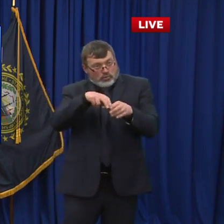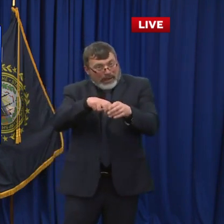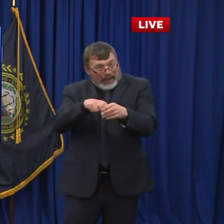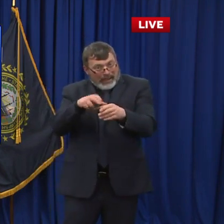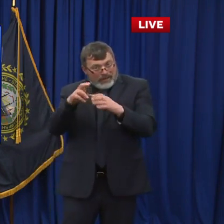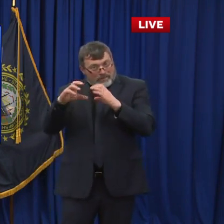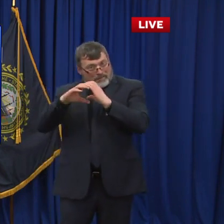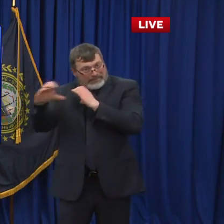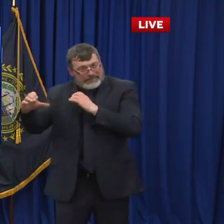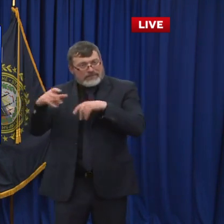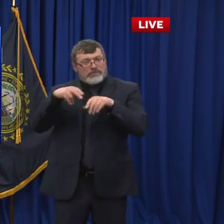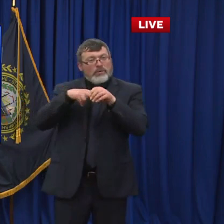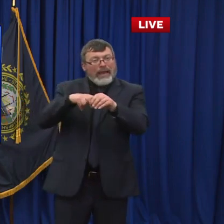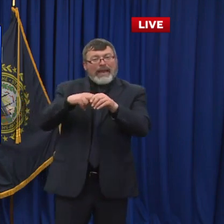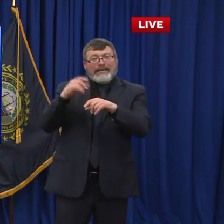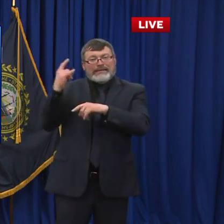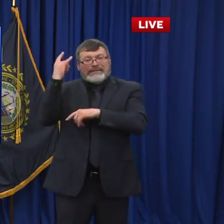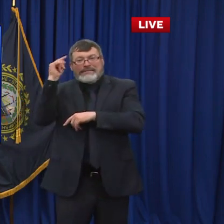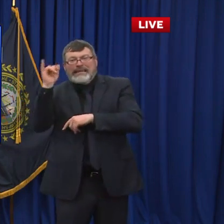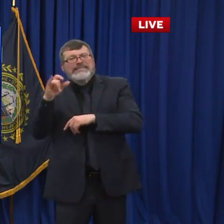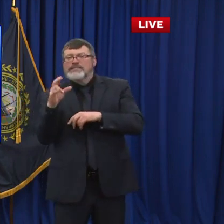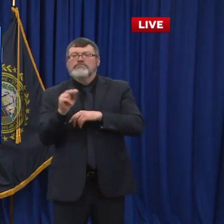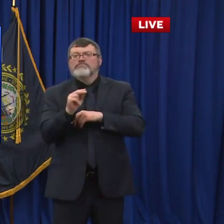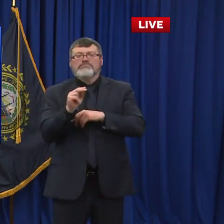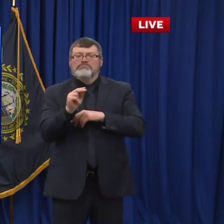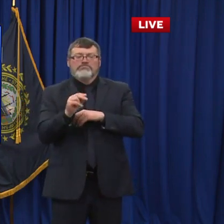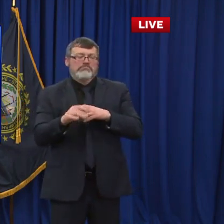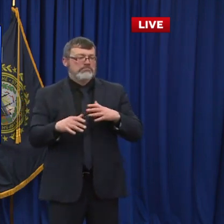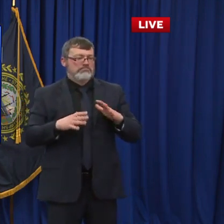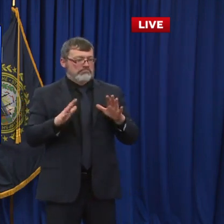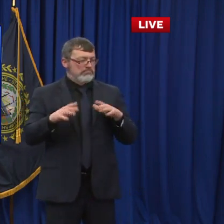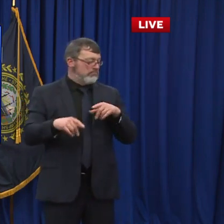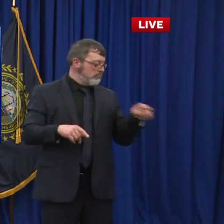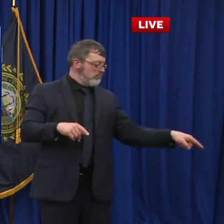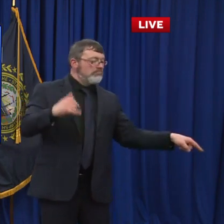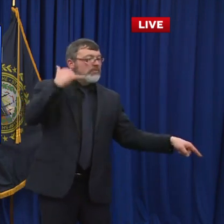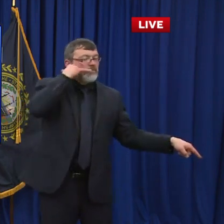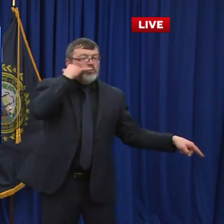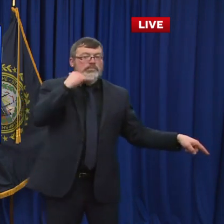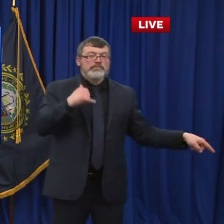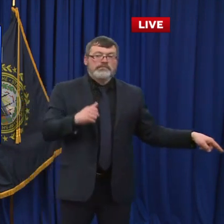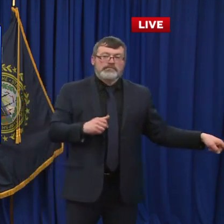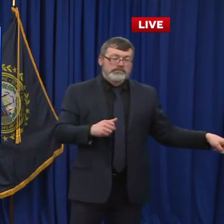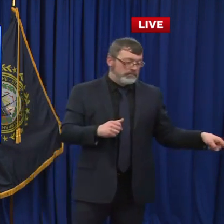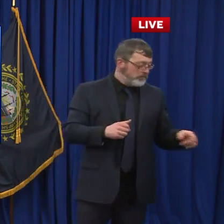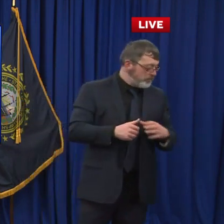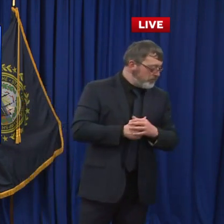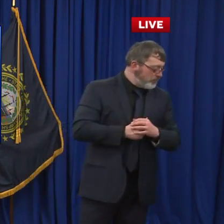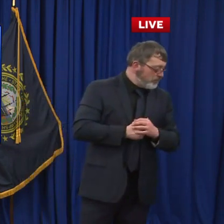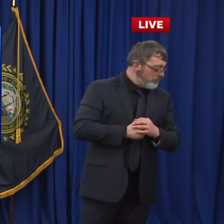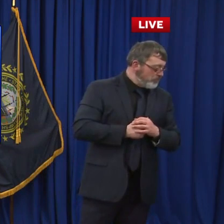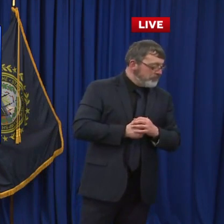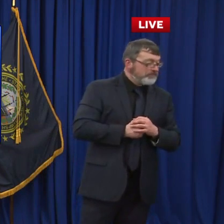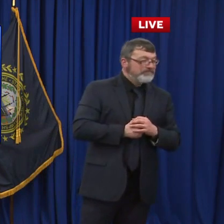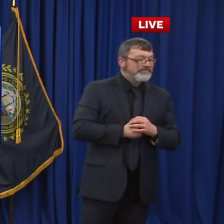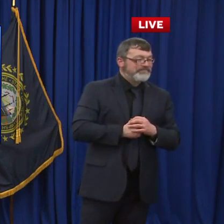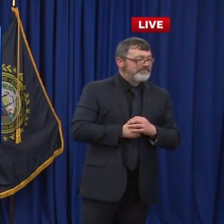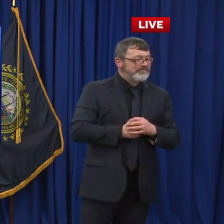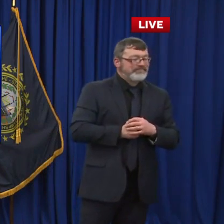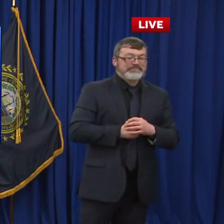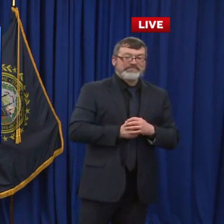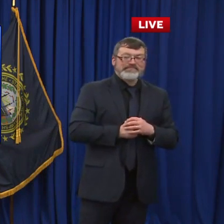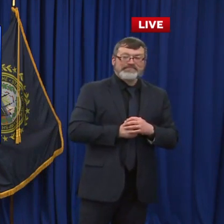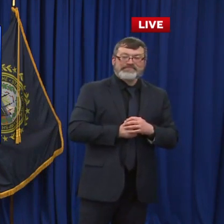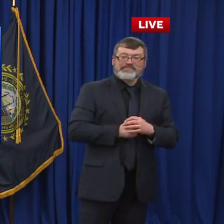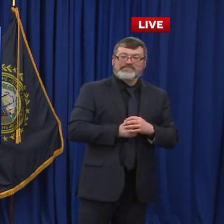very important. Let's take a few on the phone. Okay, Governor. The first phone question comes from Michael